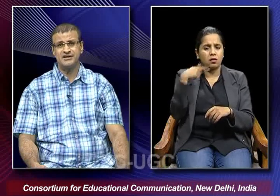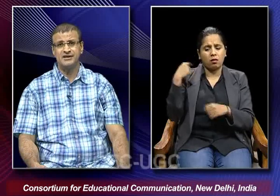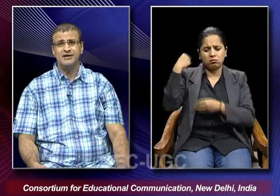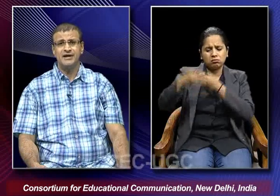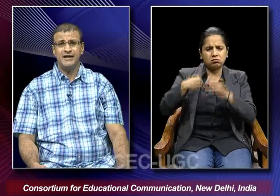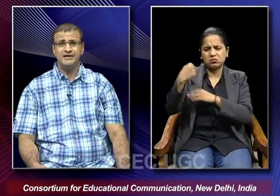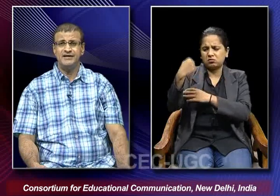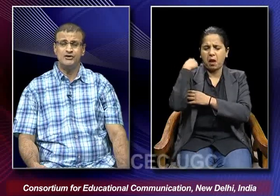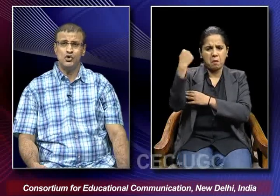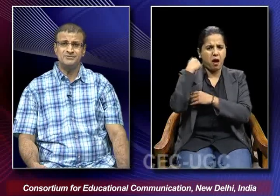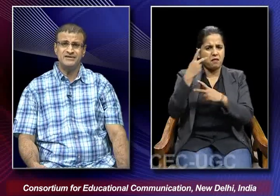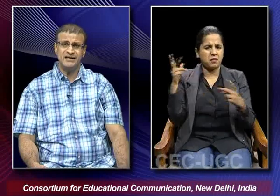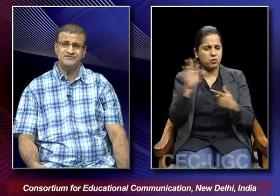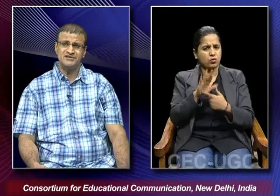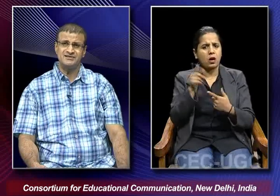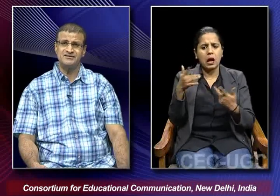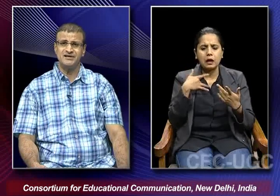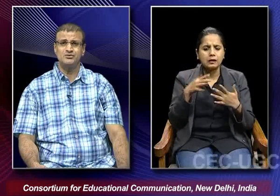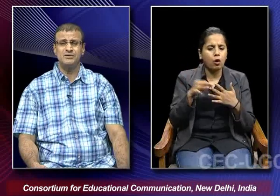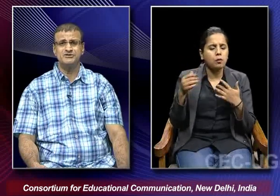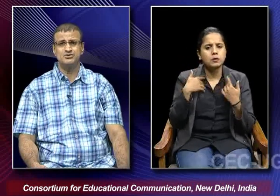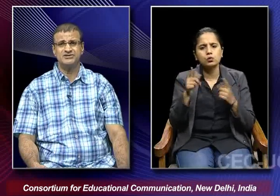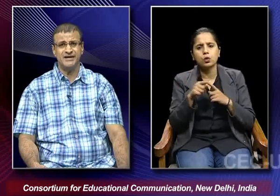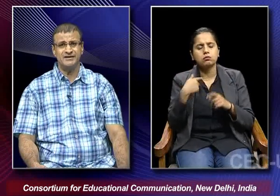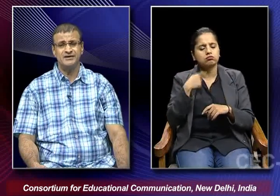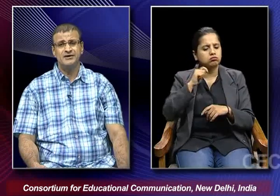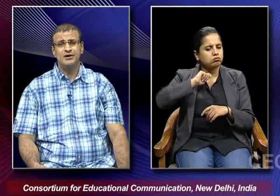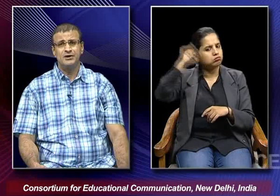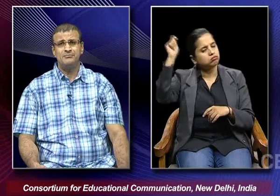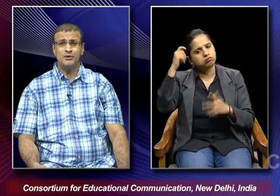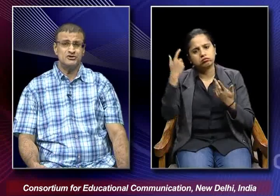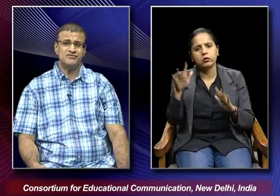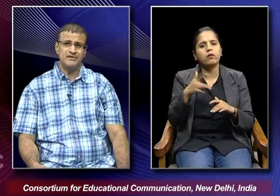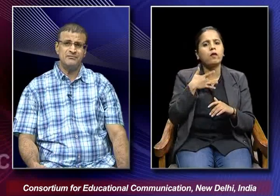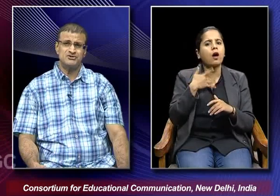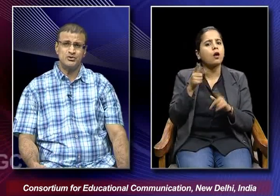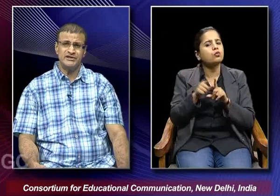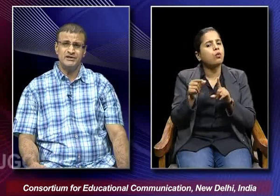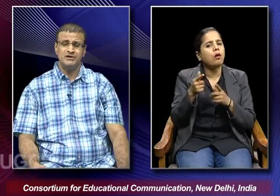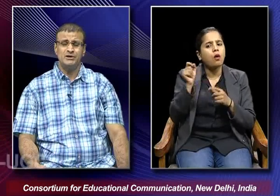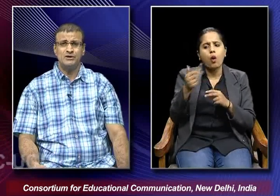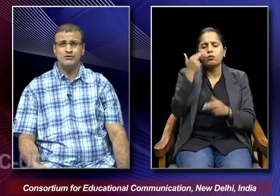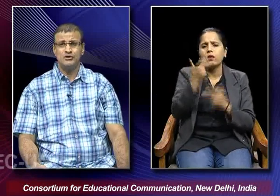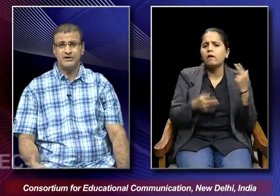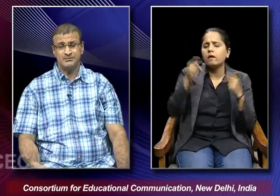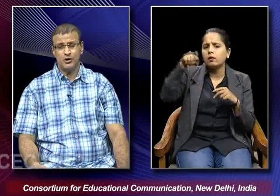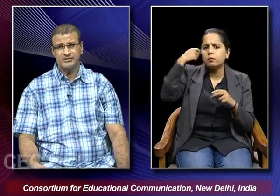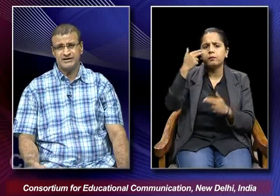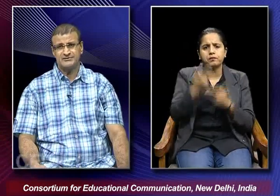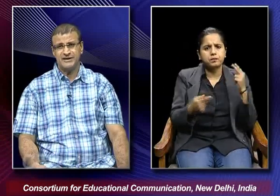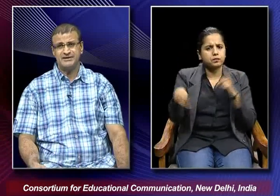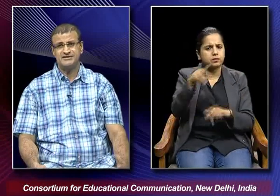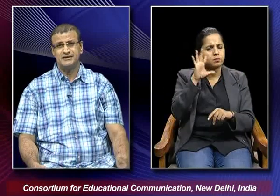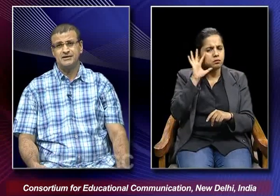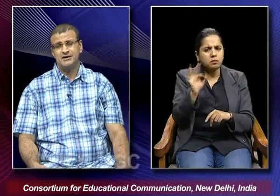nature. And he had no option left rather than to commit suicide. Because the film story and the plot